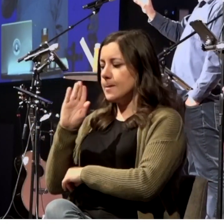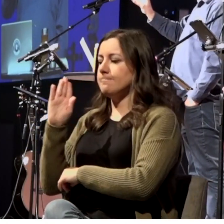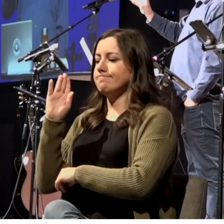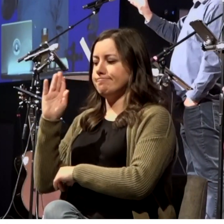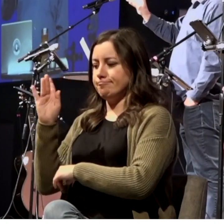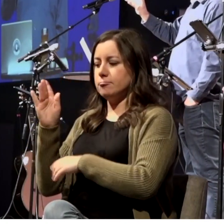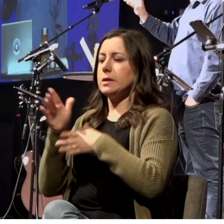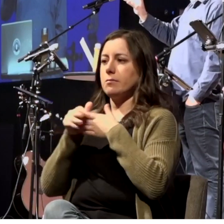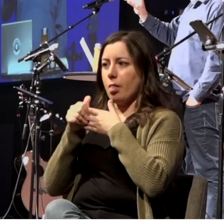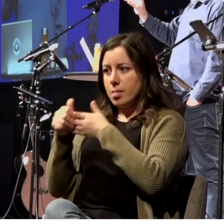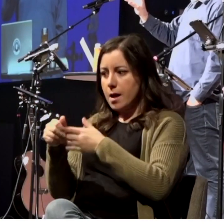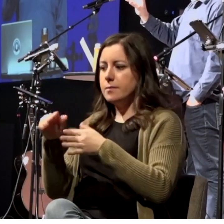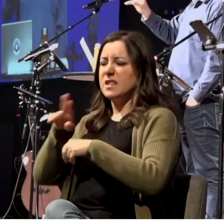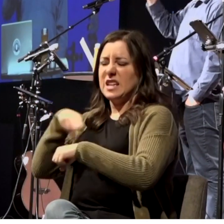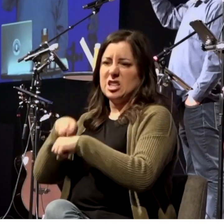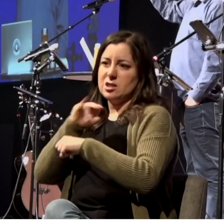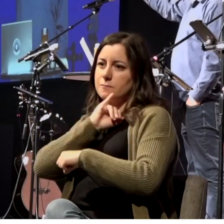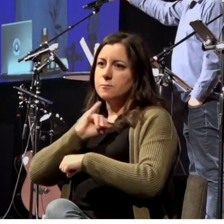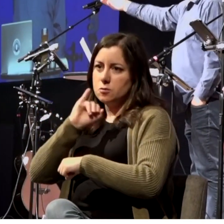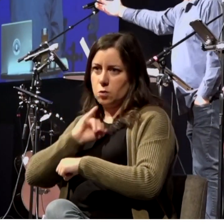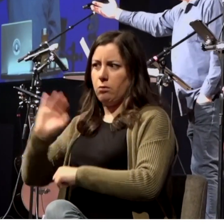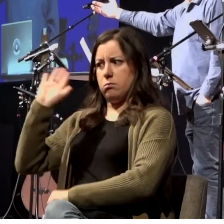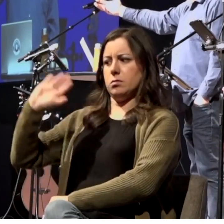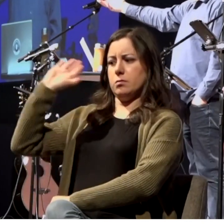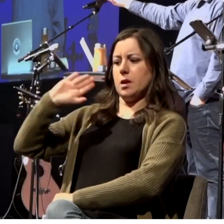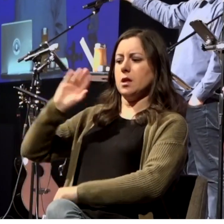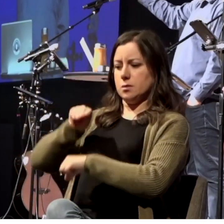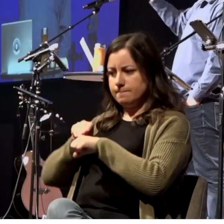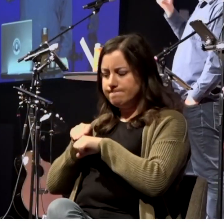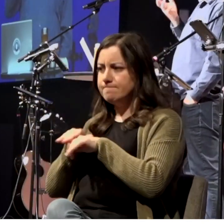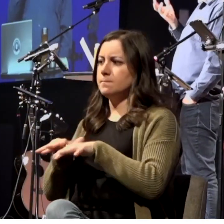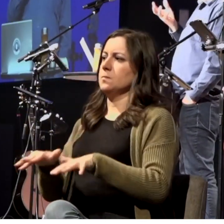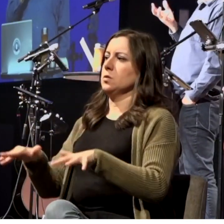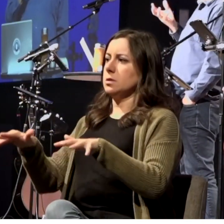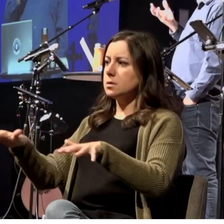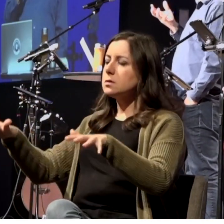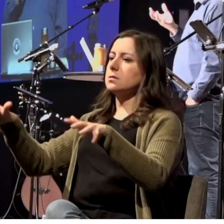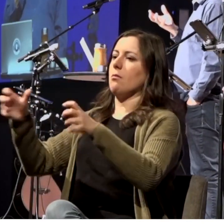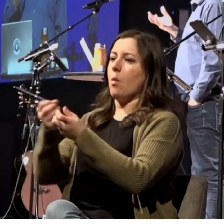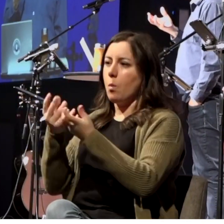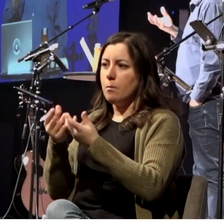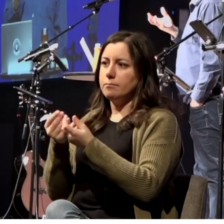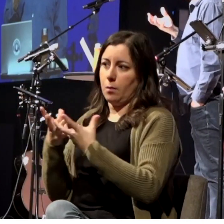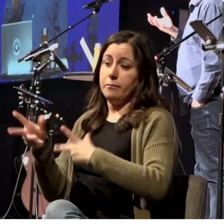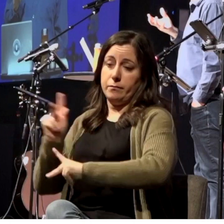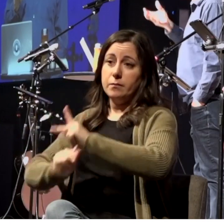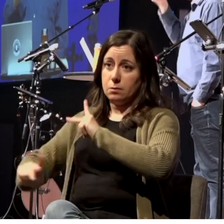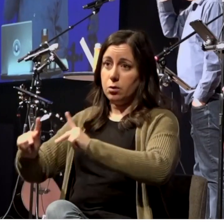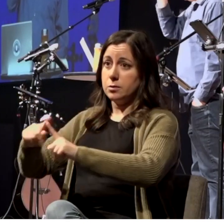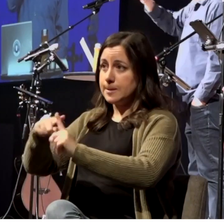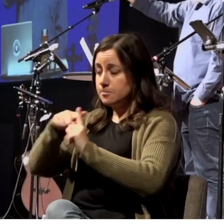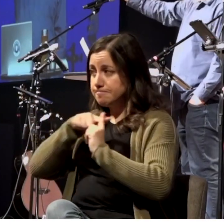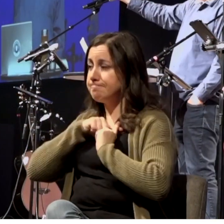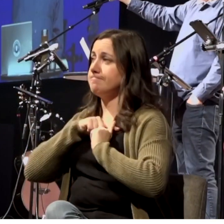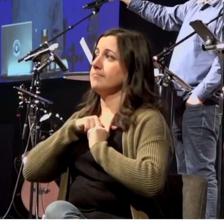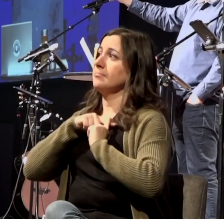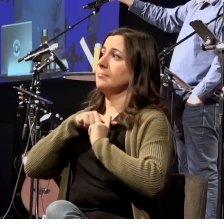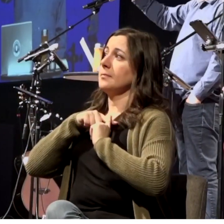was his intent all along to cause the other nations to come to know God. And so because of that,